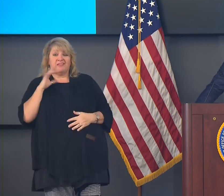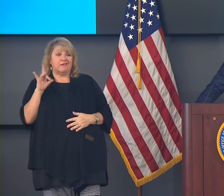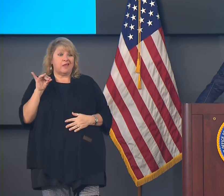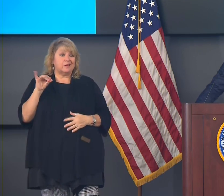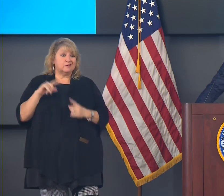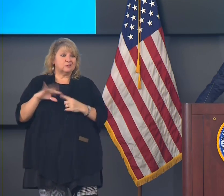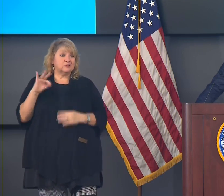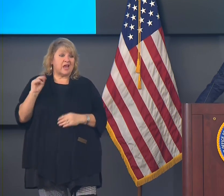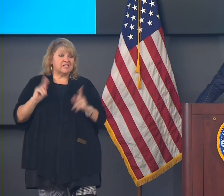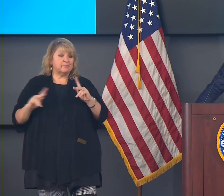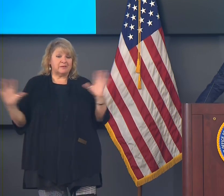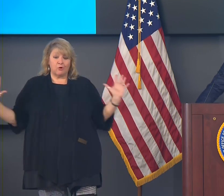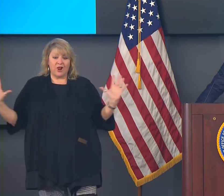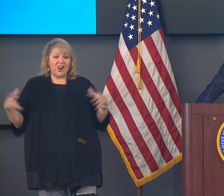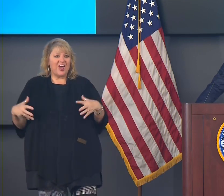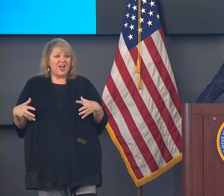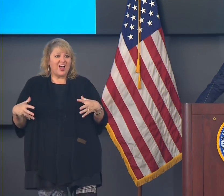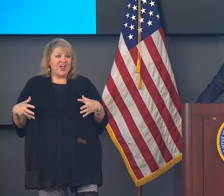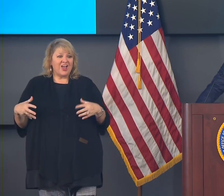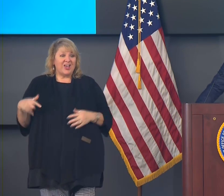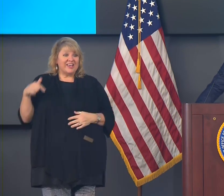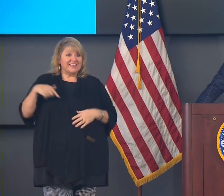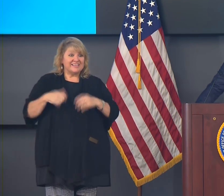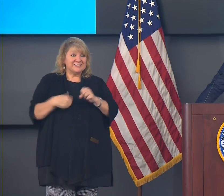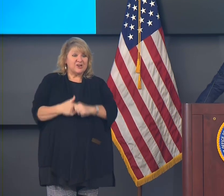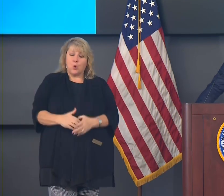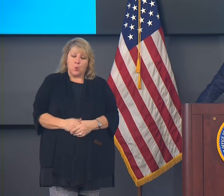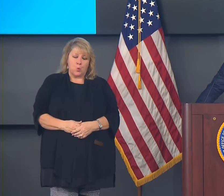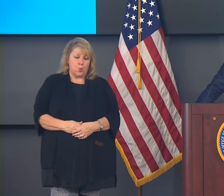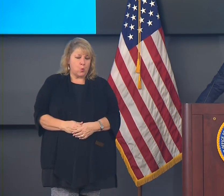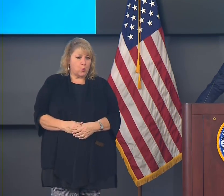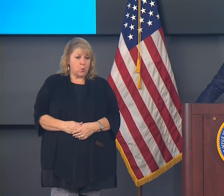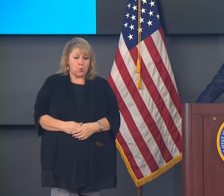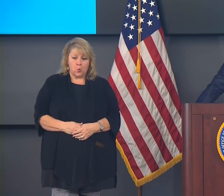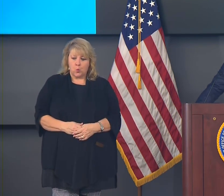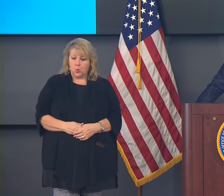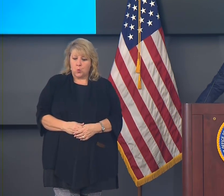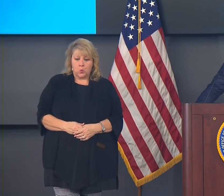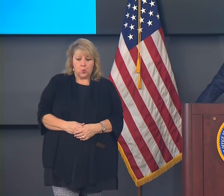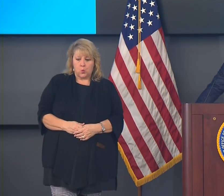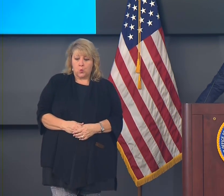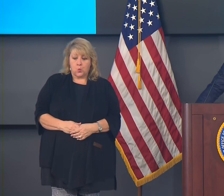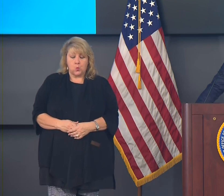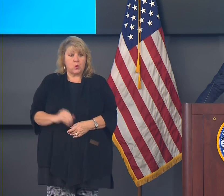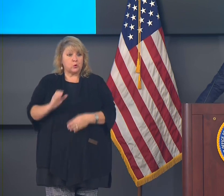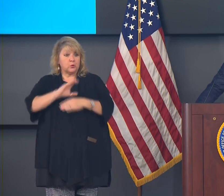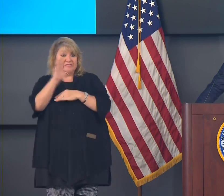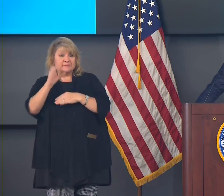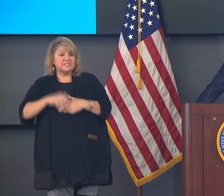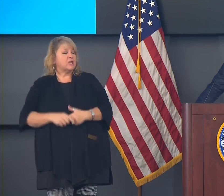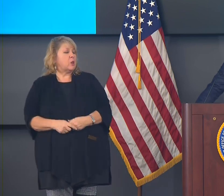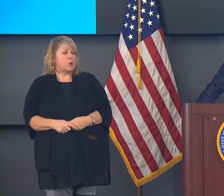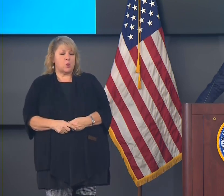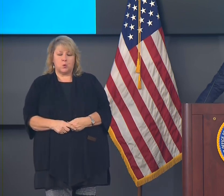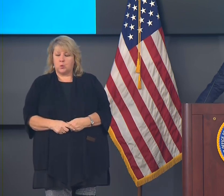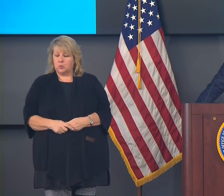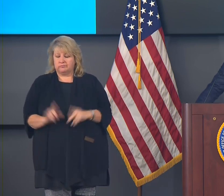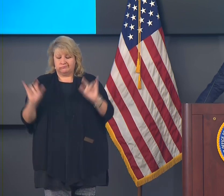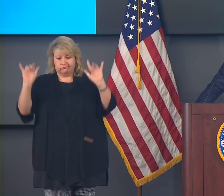people, something like that. You won't be seeing that this year, and you won't see it at Christmas either.